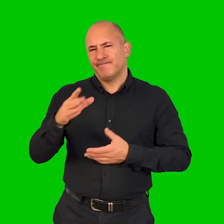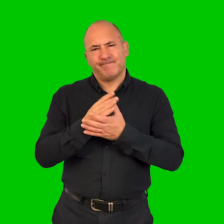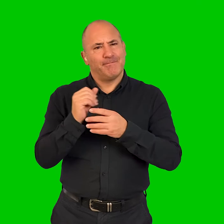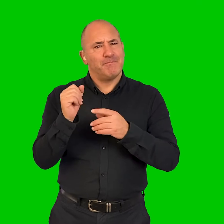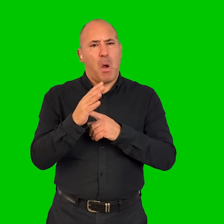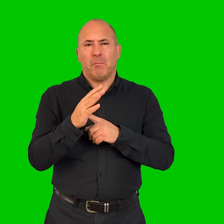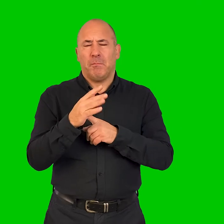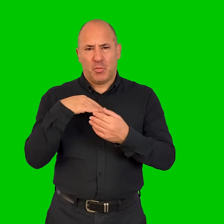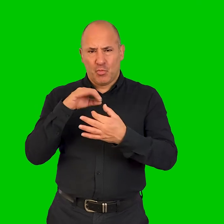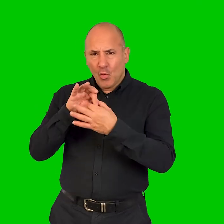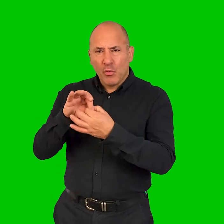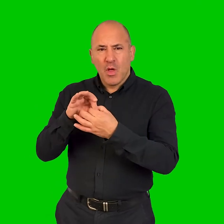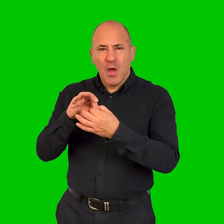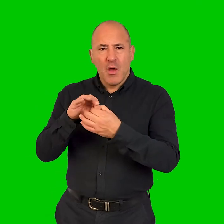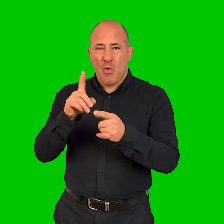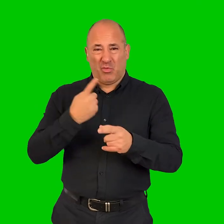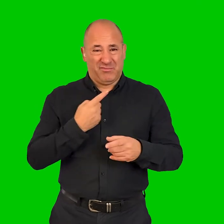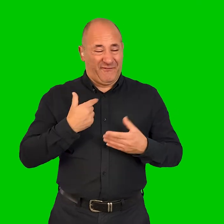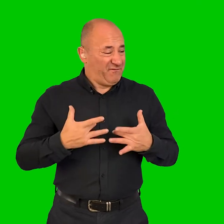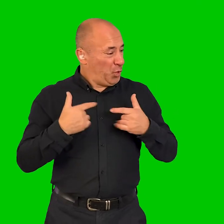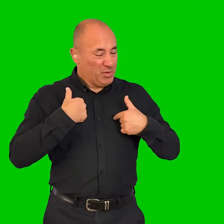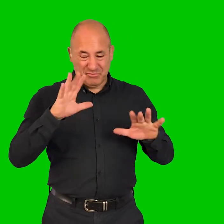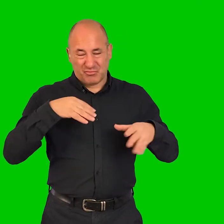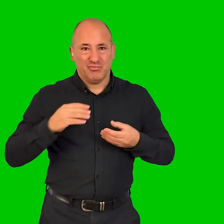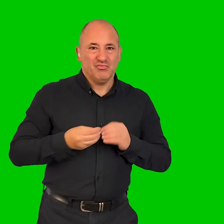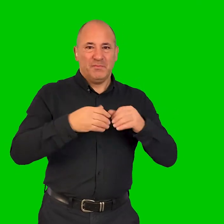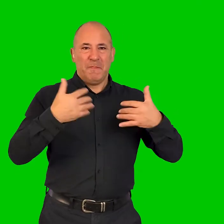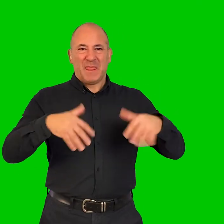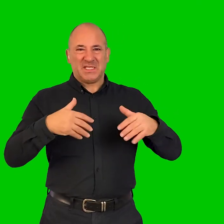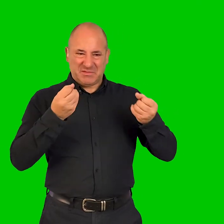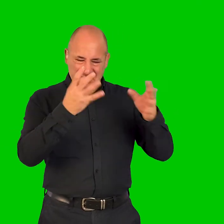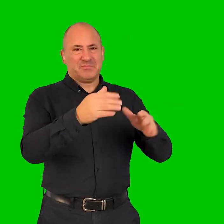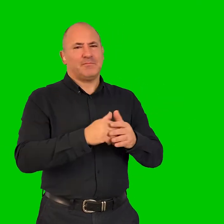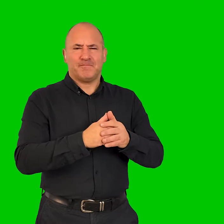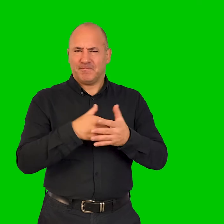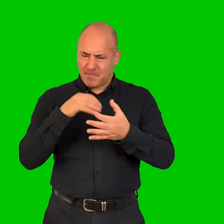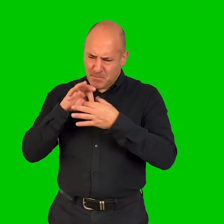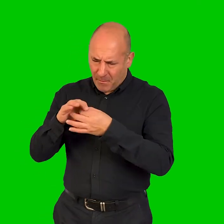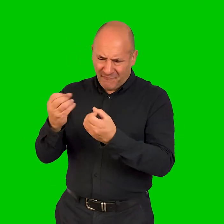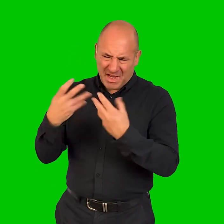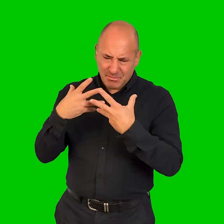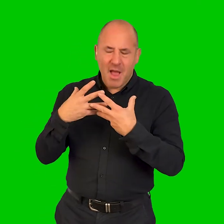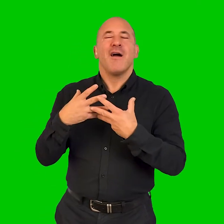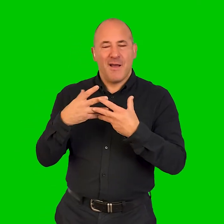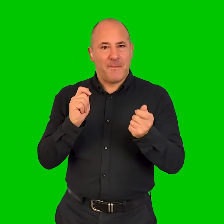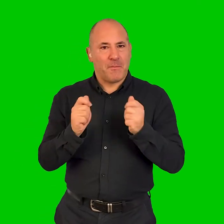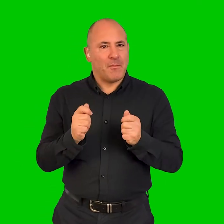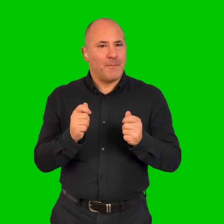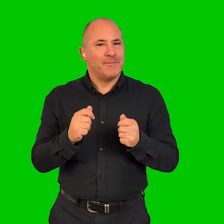I did that with her, and not just kind of created it based on what I think it is, and then sent it out there, and then I got that feedback. I think